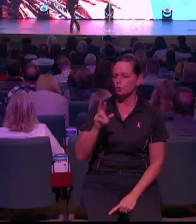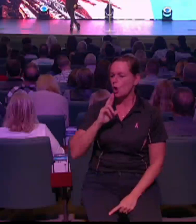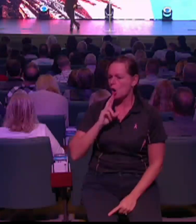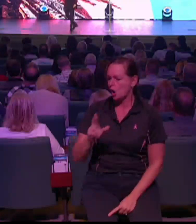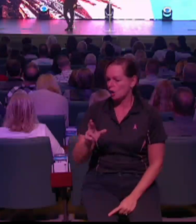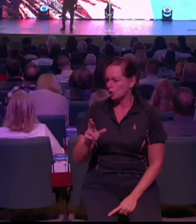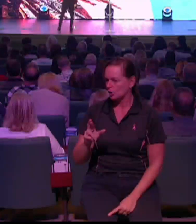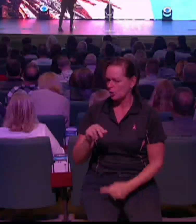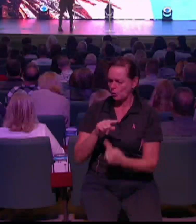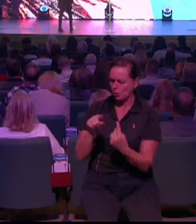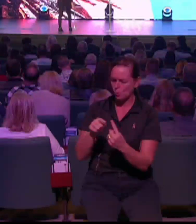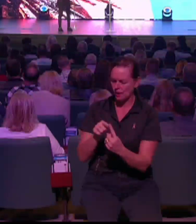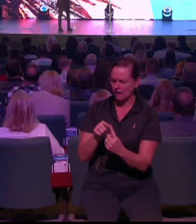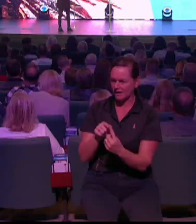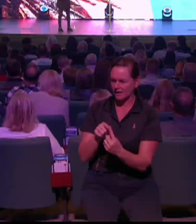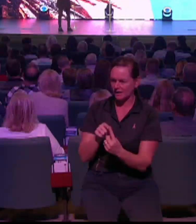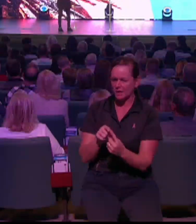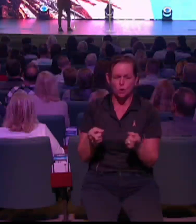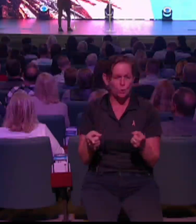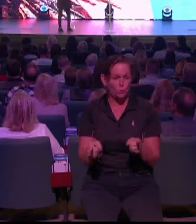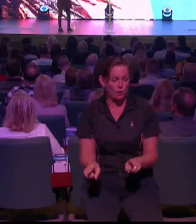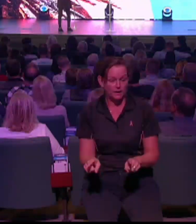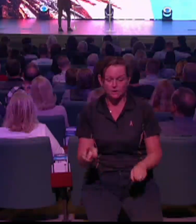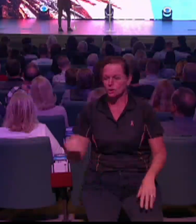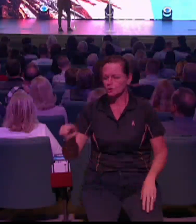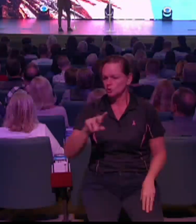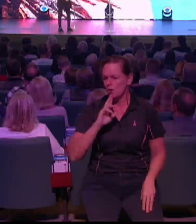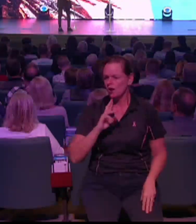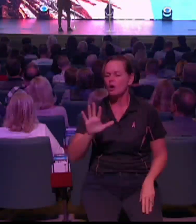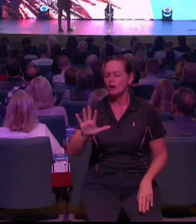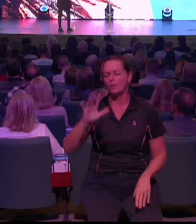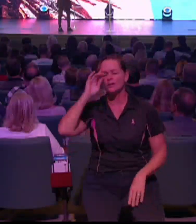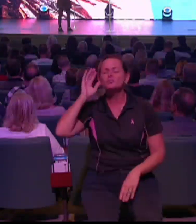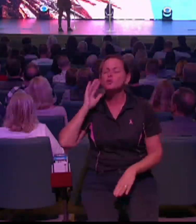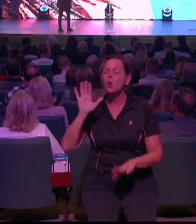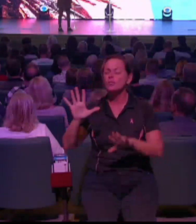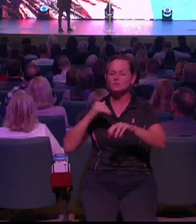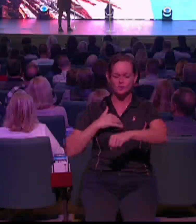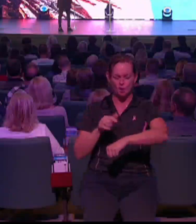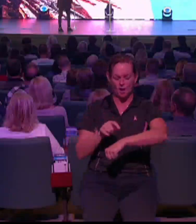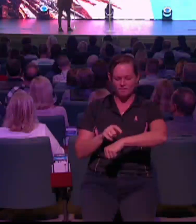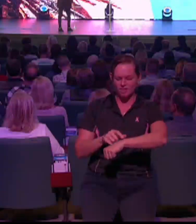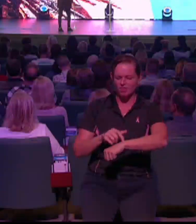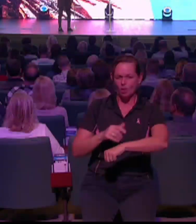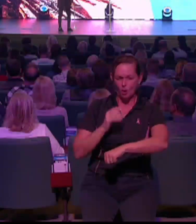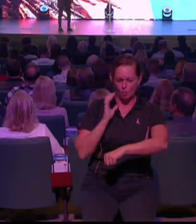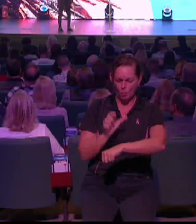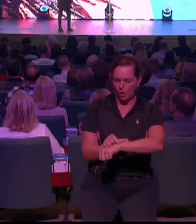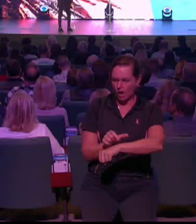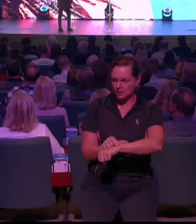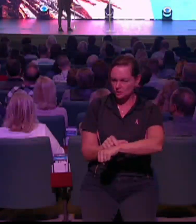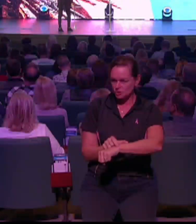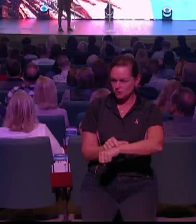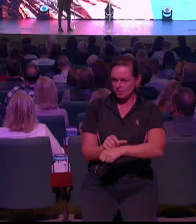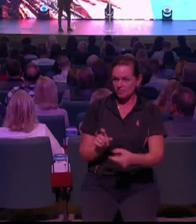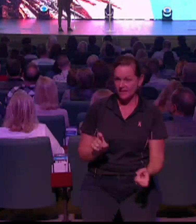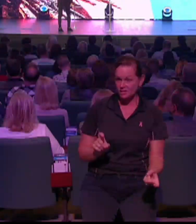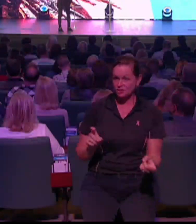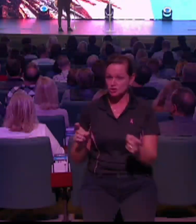sometimes, I don't know if you've ever had like the Apple Watch or the iPhone that doesn't switch time zones. And I've missed